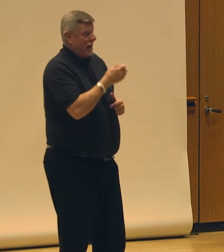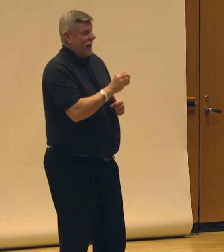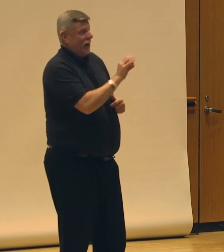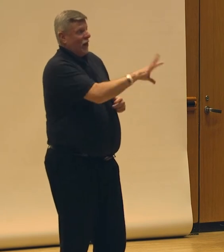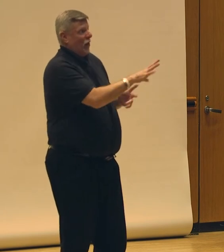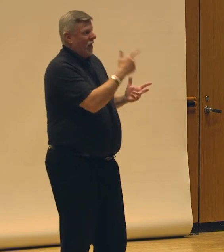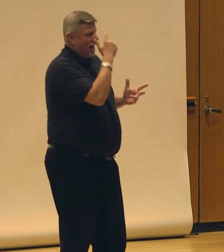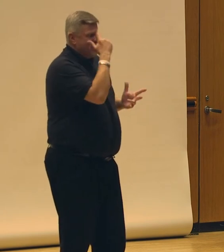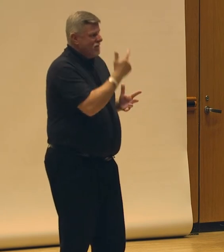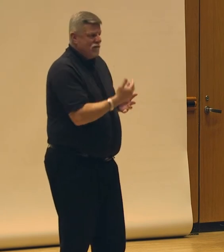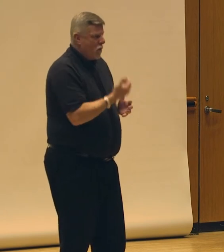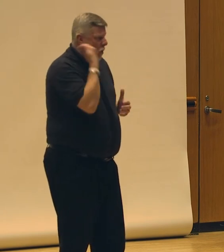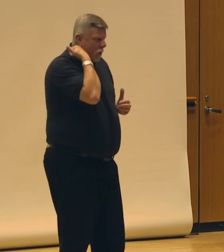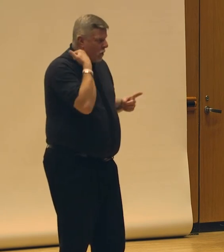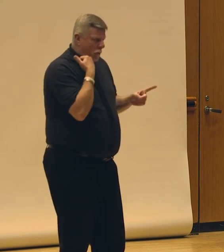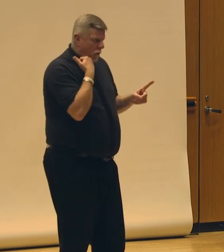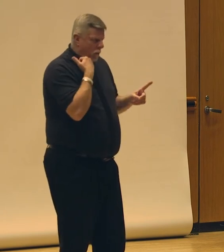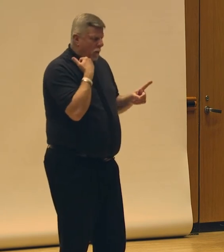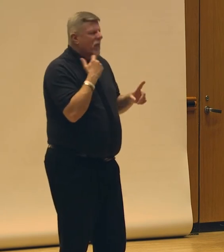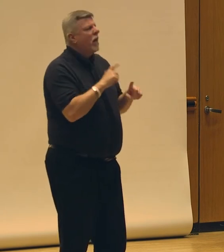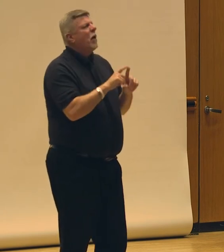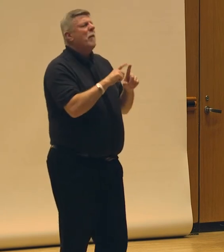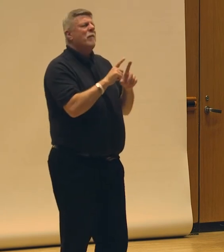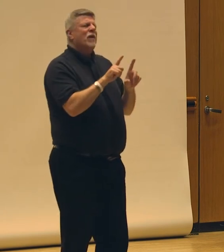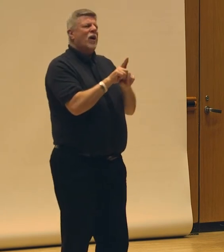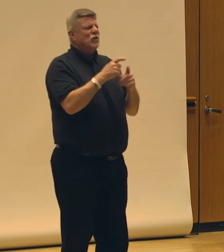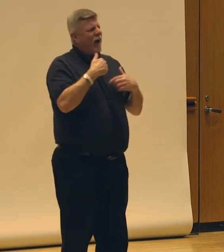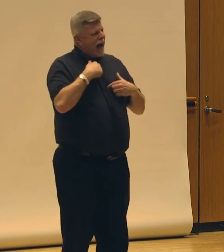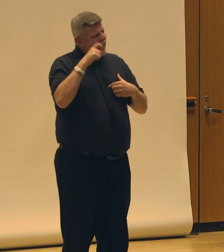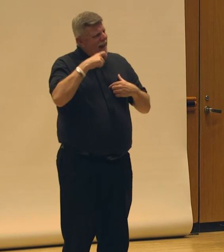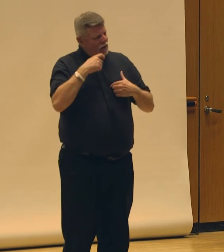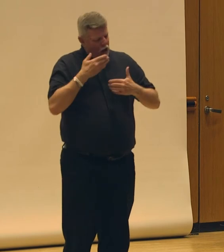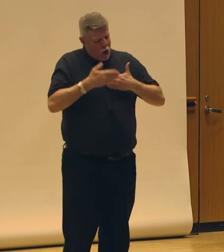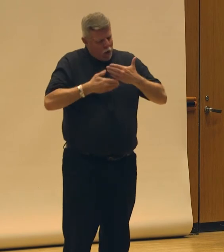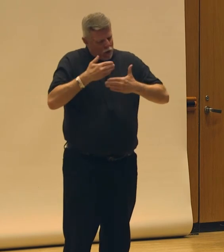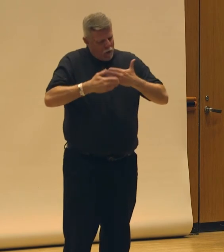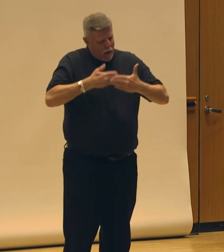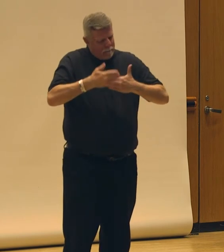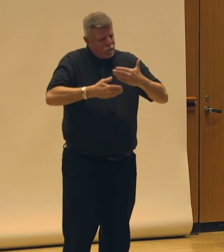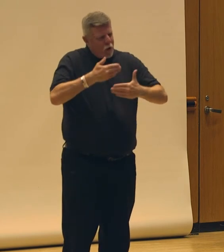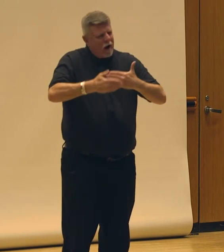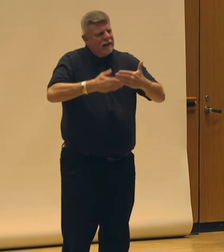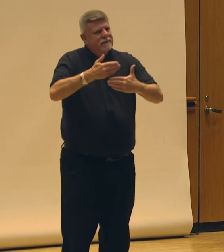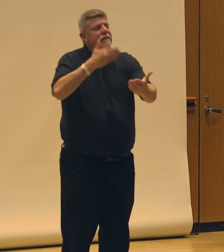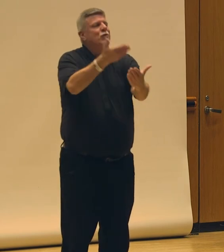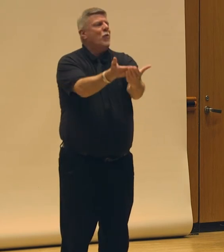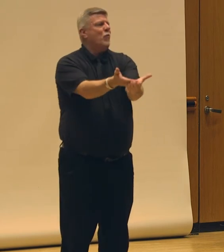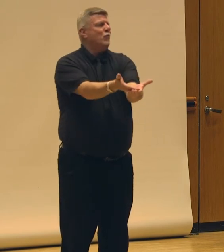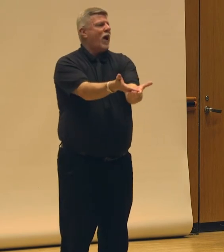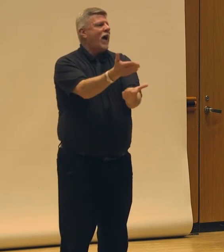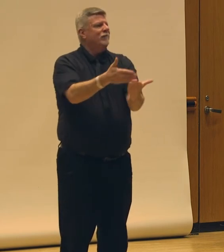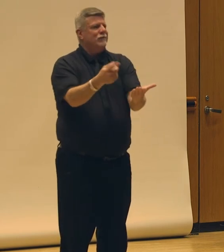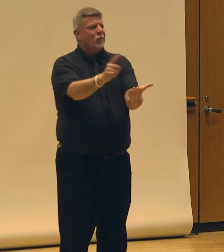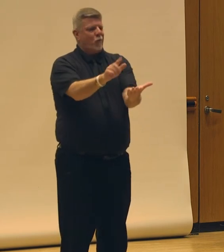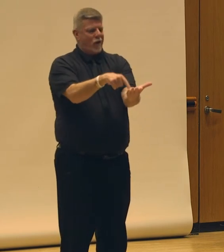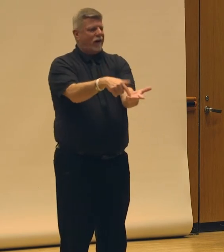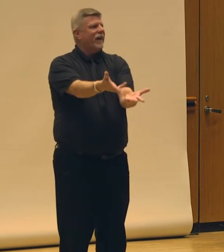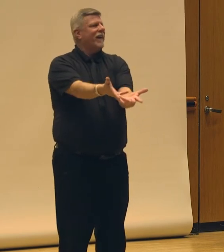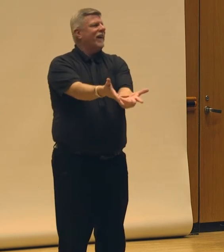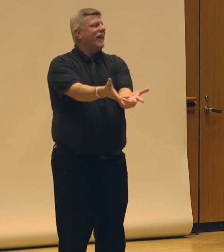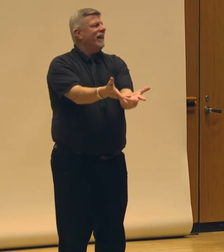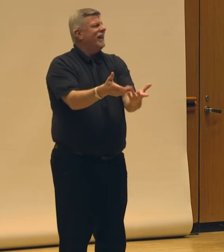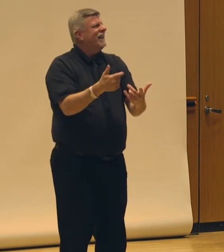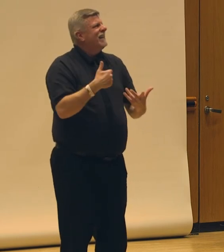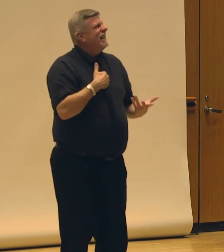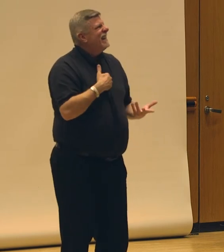and two, I have to go through this process to get somewhere, and I'm trying to make sure I'm being, we would